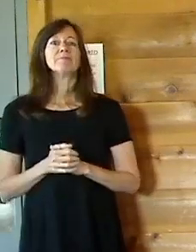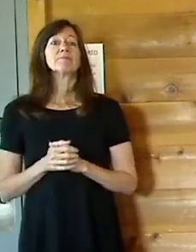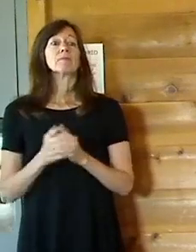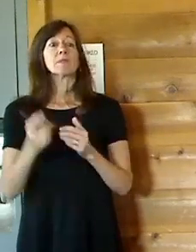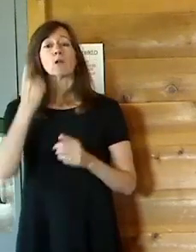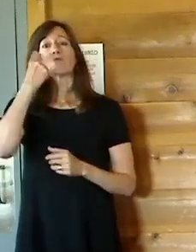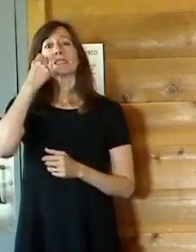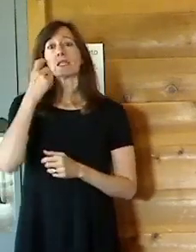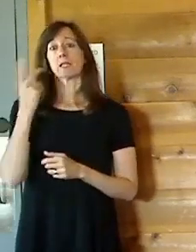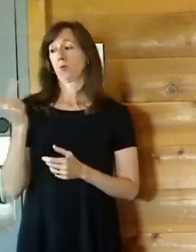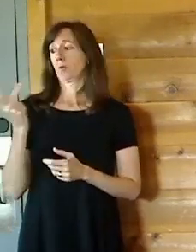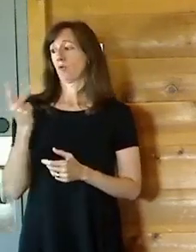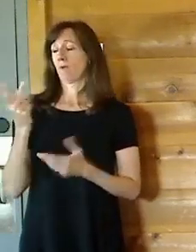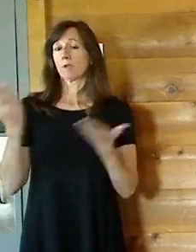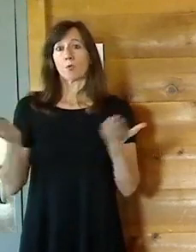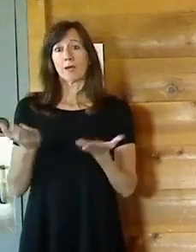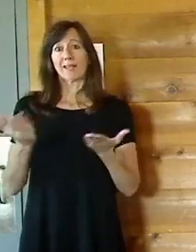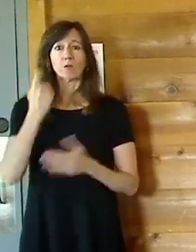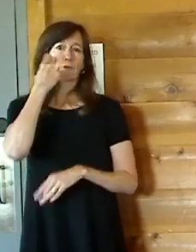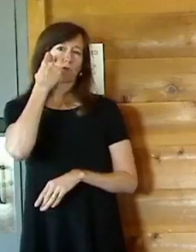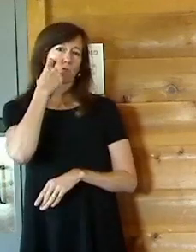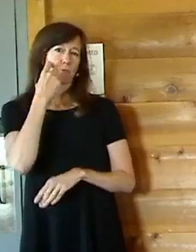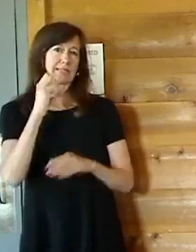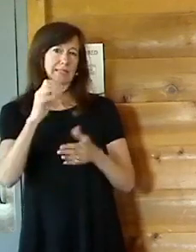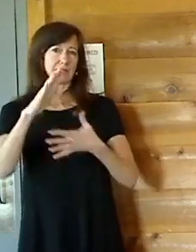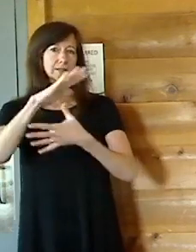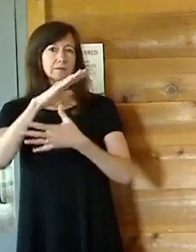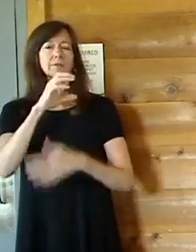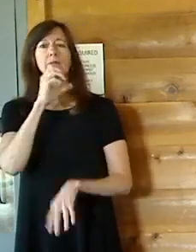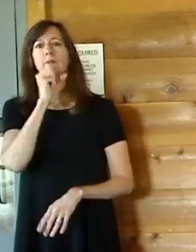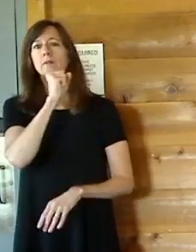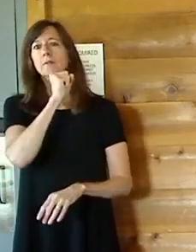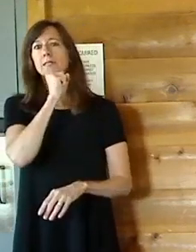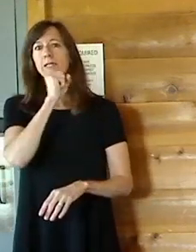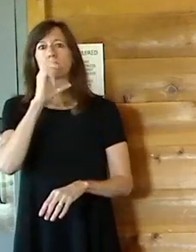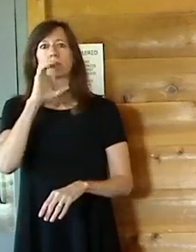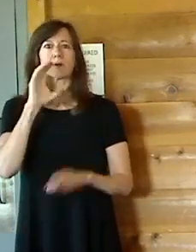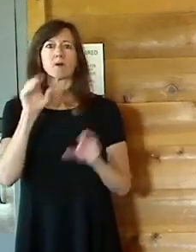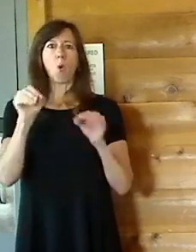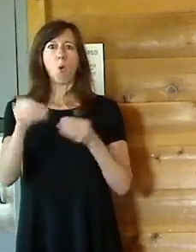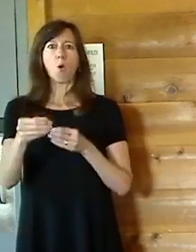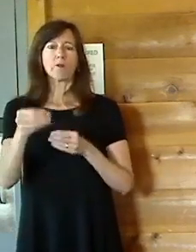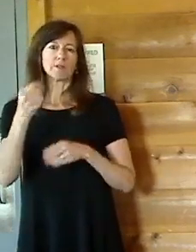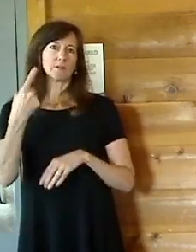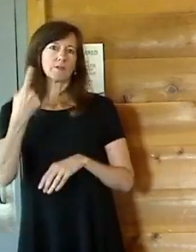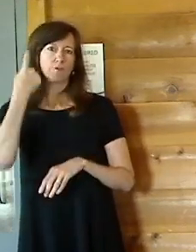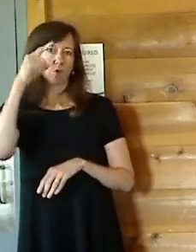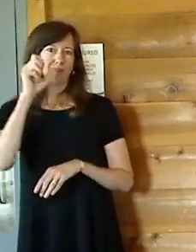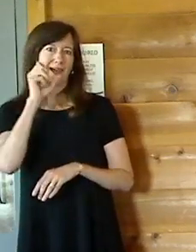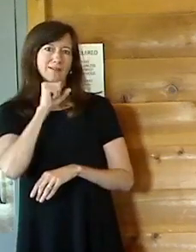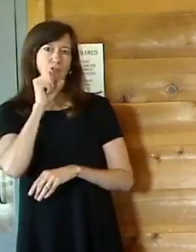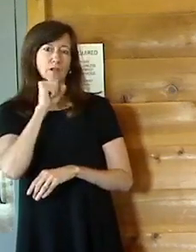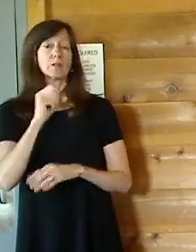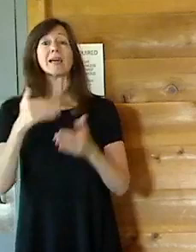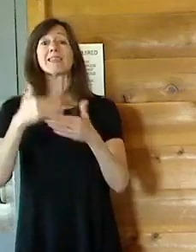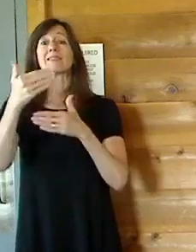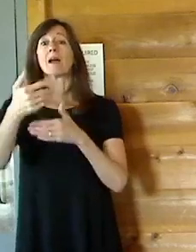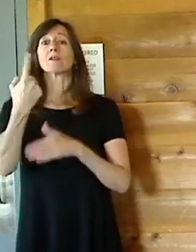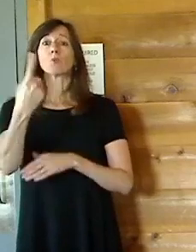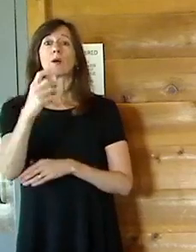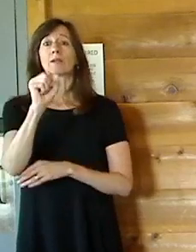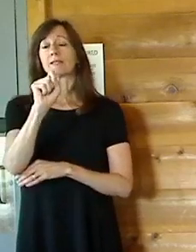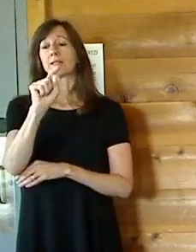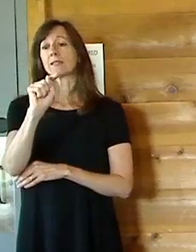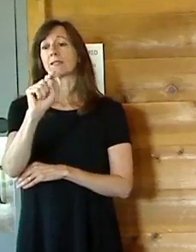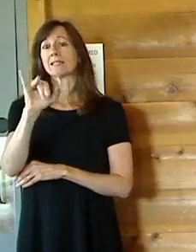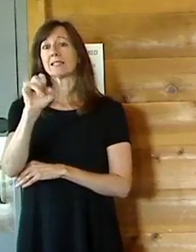Office for the Aging Senior Picnic. We are scheduled for next Wednesday at Stissing Mountain High School. I don't expect to see you in Pine Plains. No.